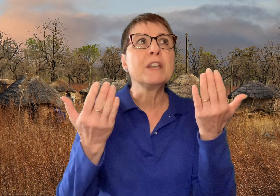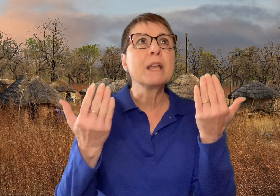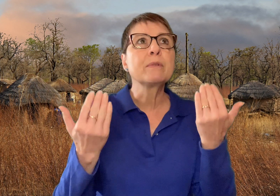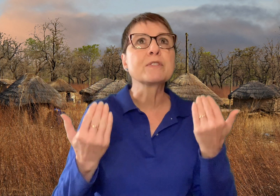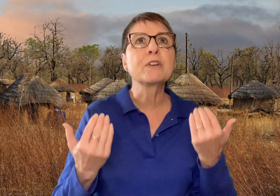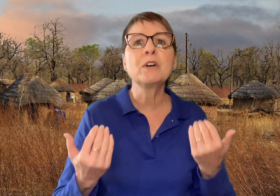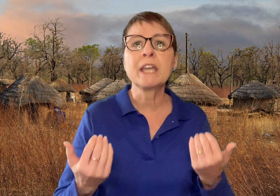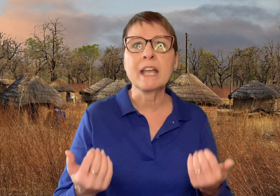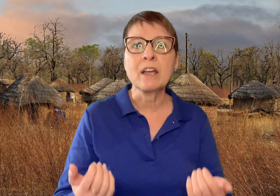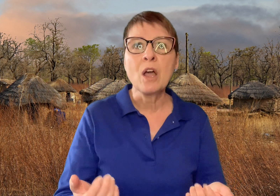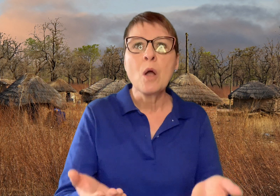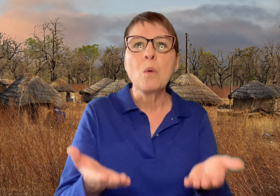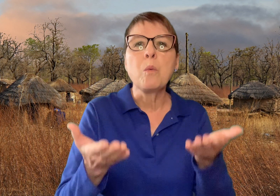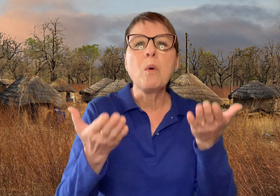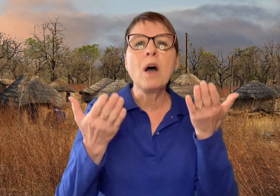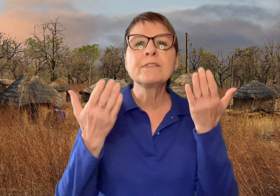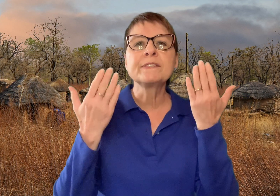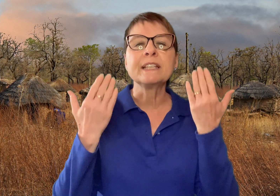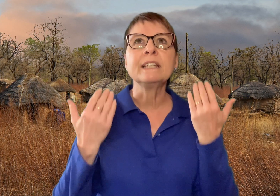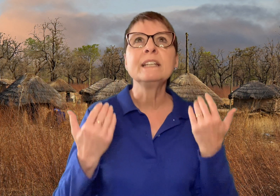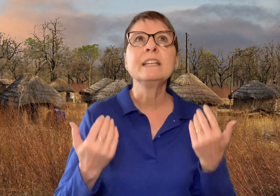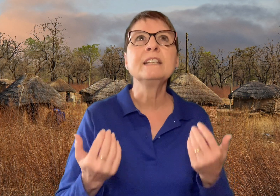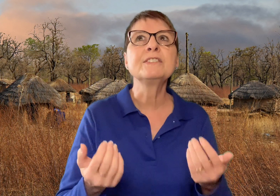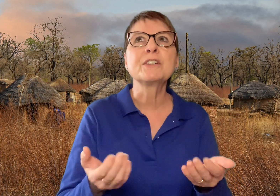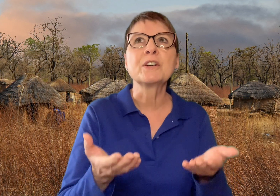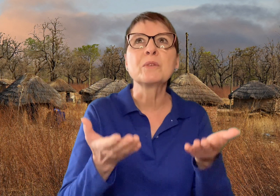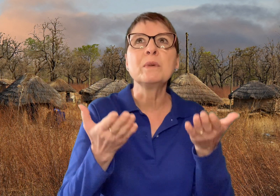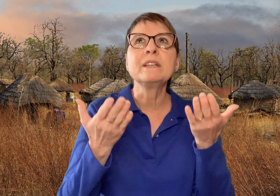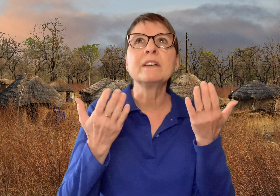neighbor's cooking wafted into her window.